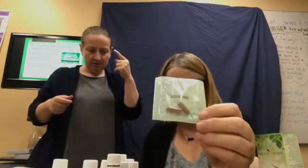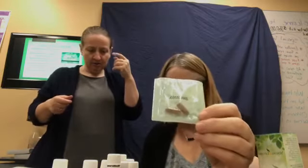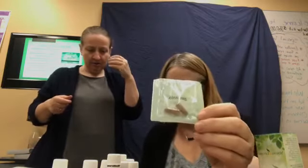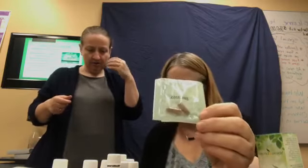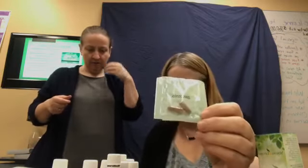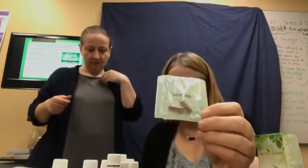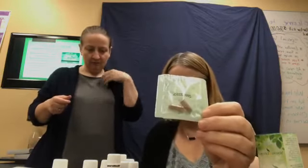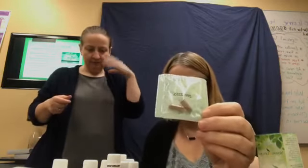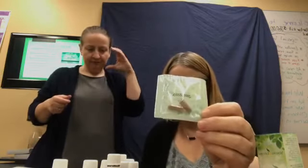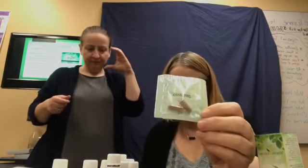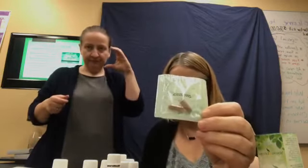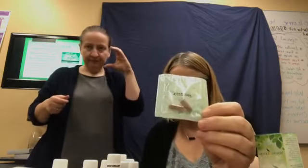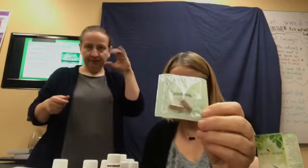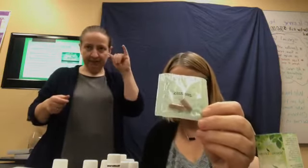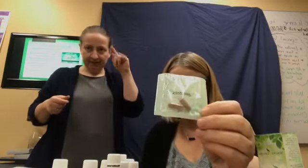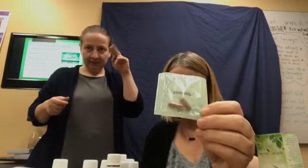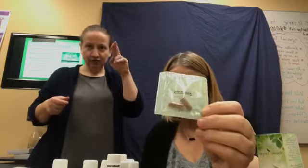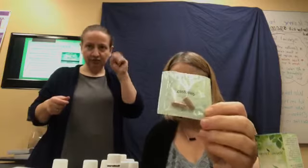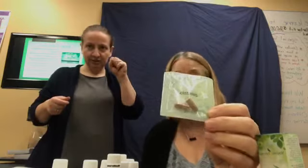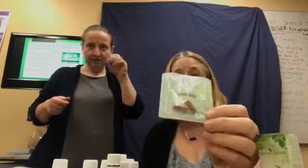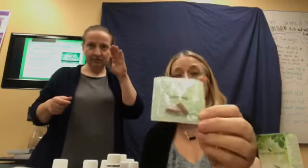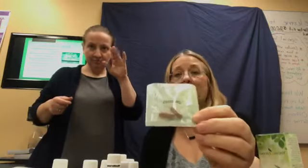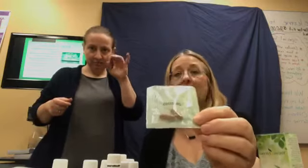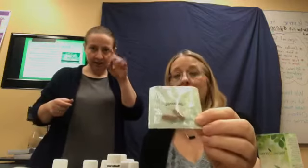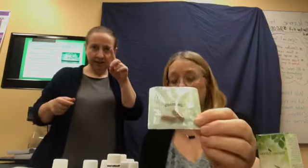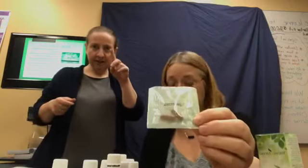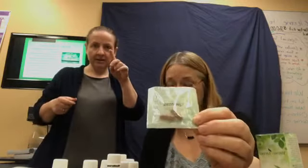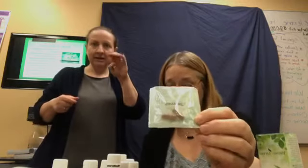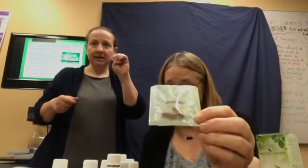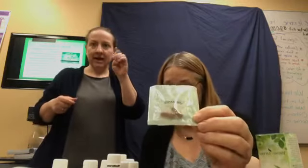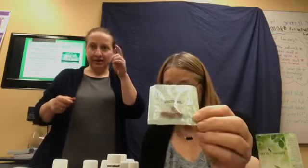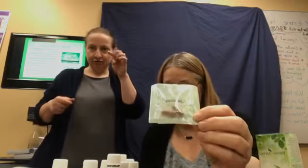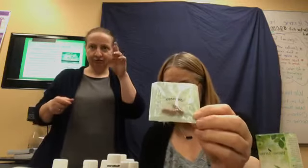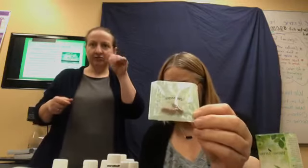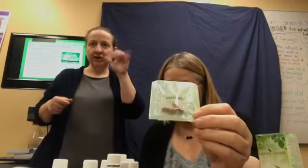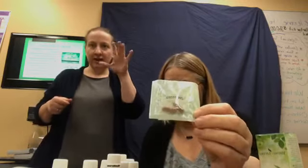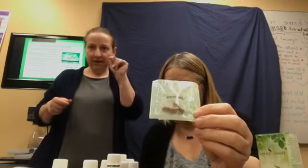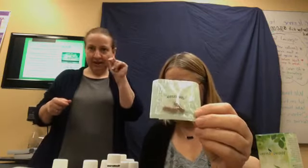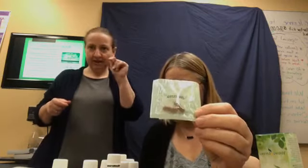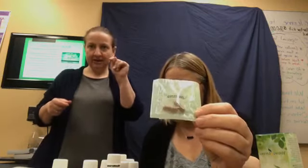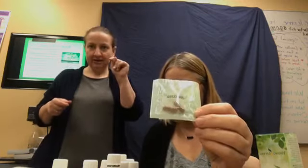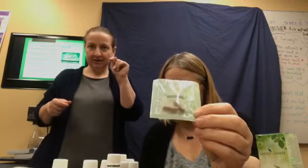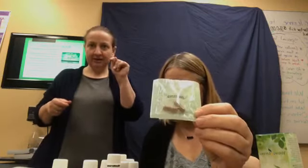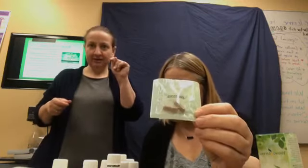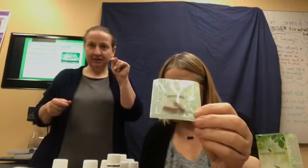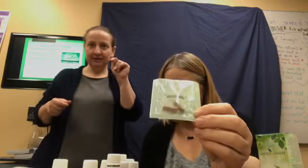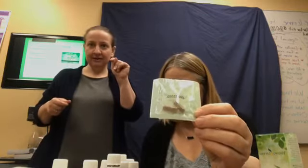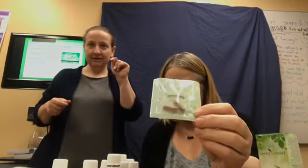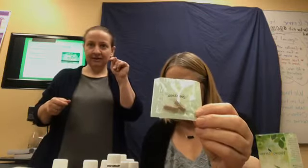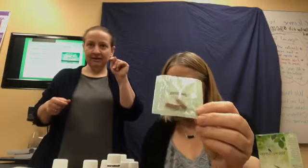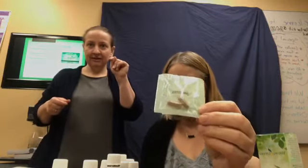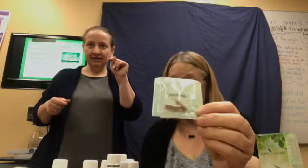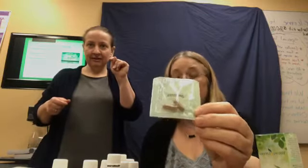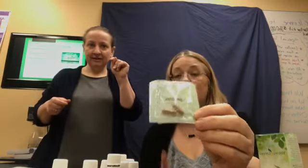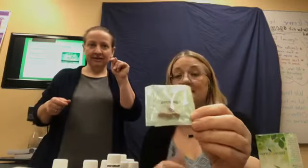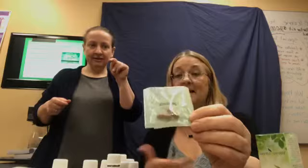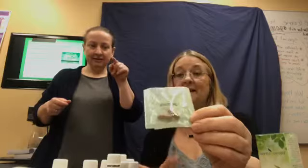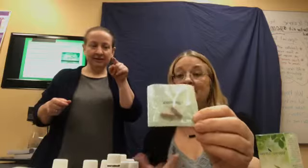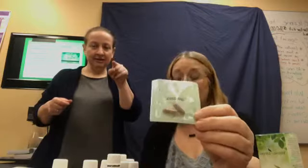blend. Citrus extract. And, uh, and there are studies that